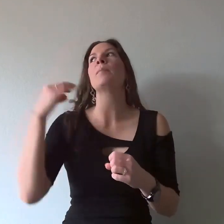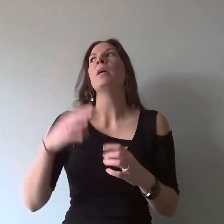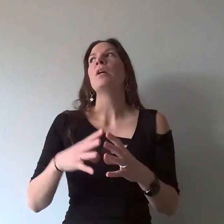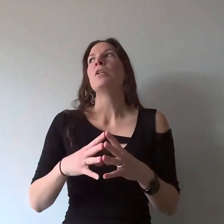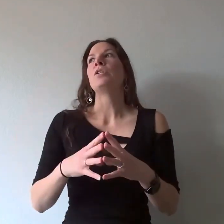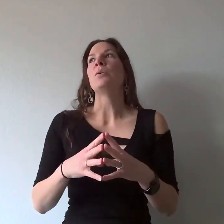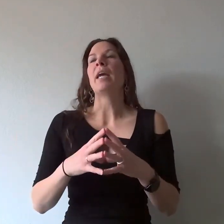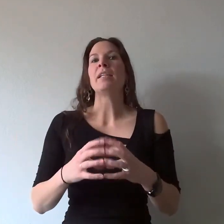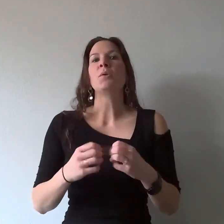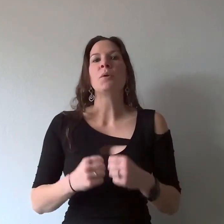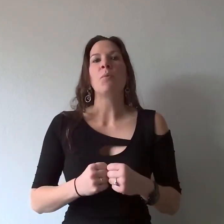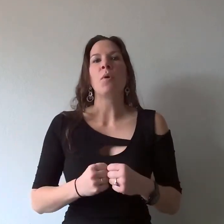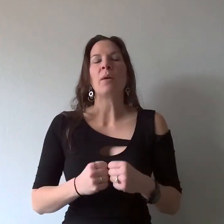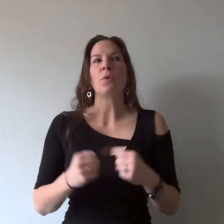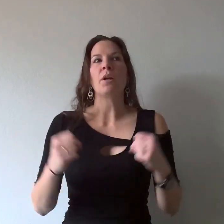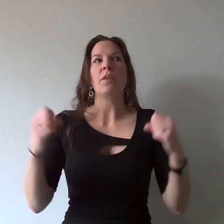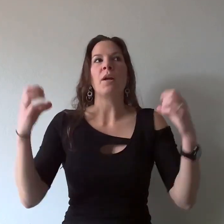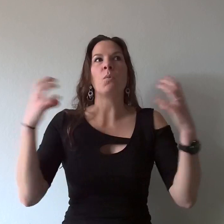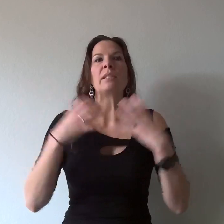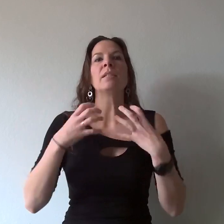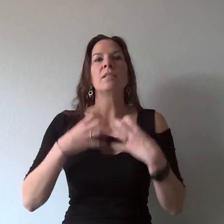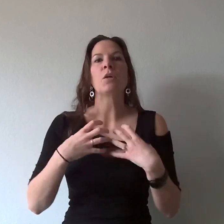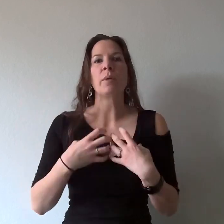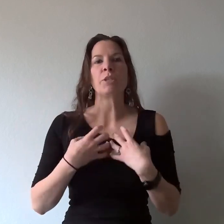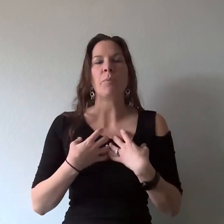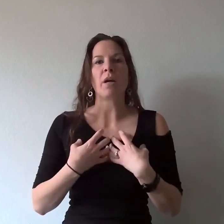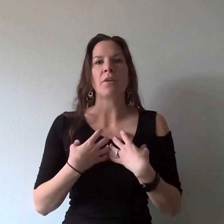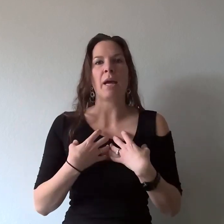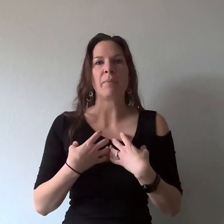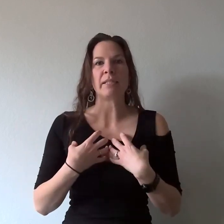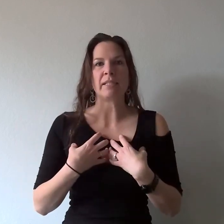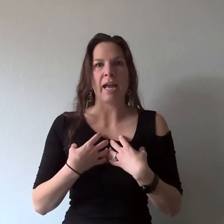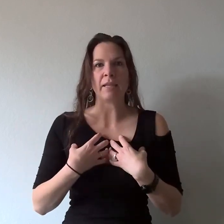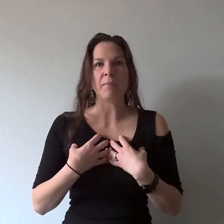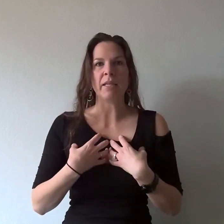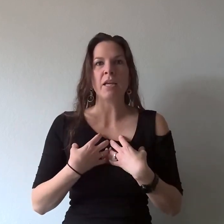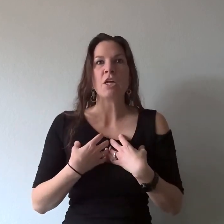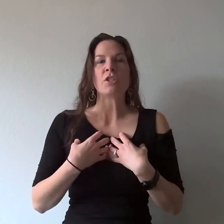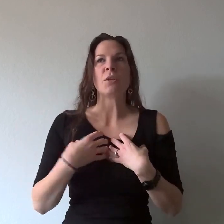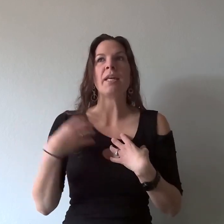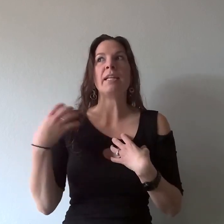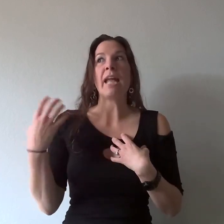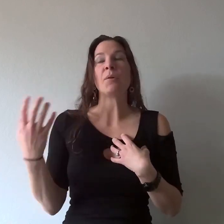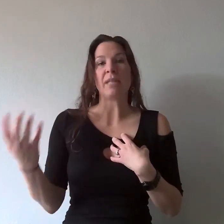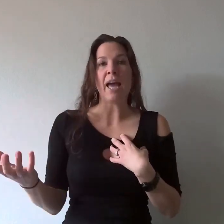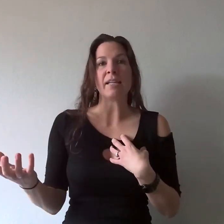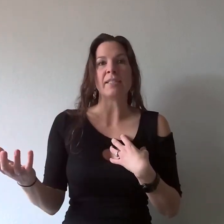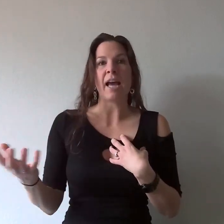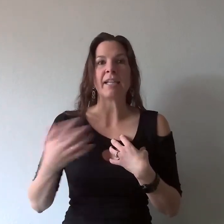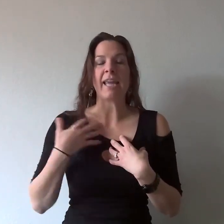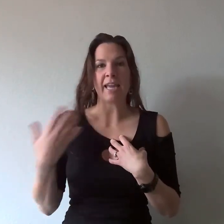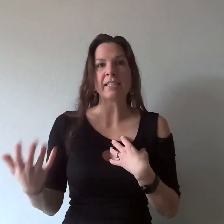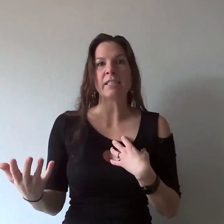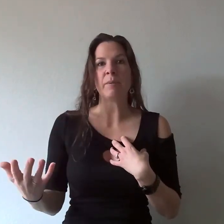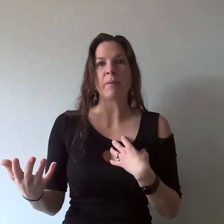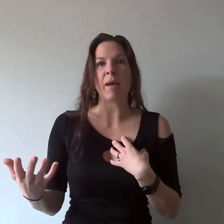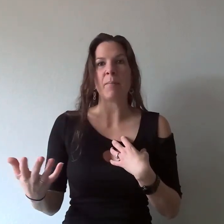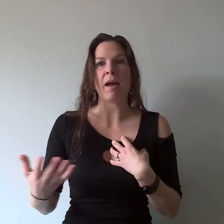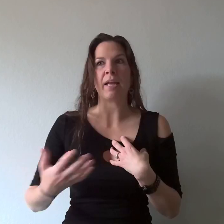to get to a point where there wasn't so much bottled up inside me so that now yes I can speak my mind